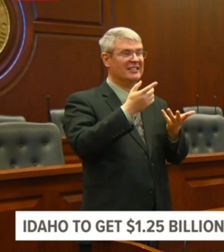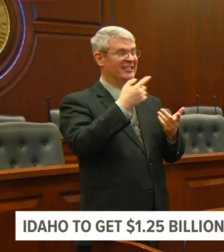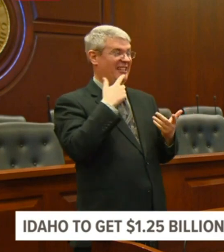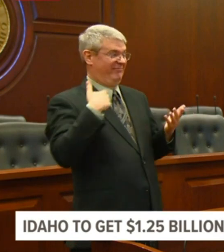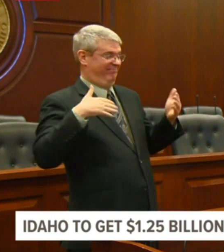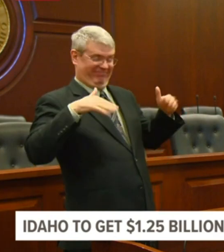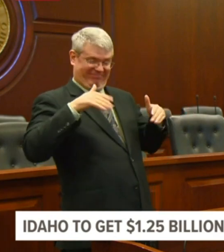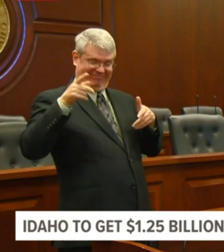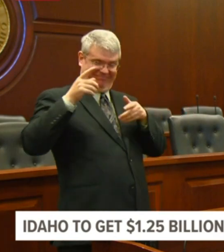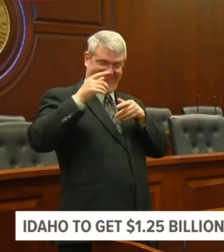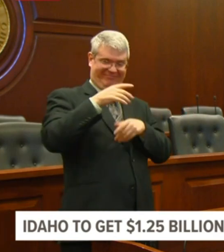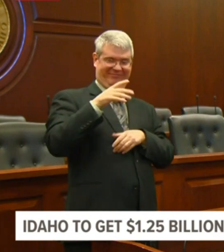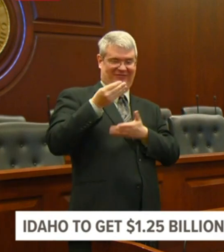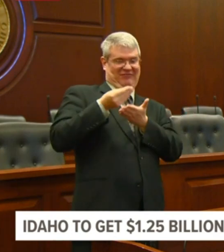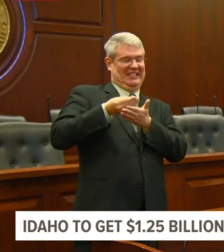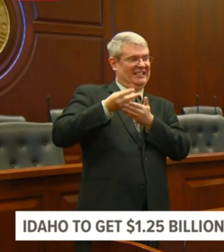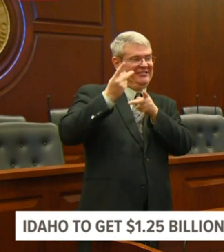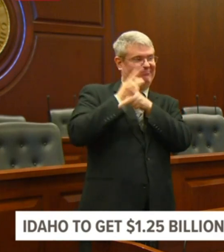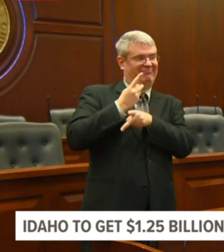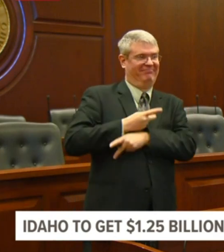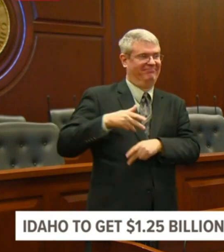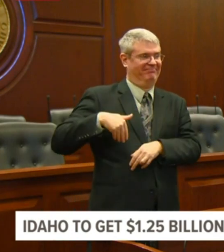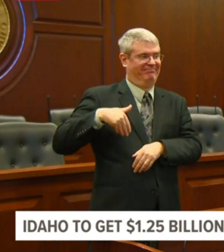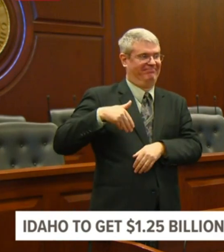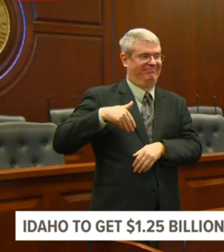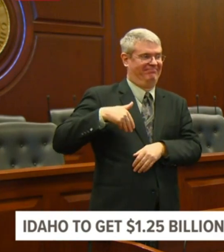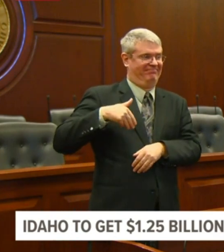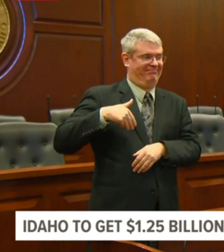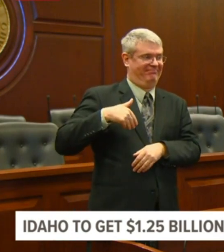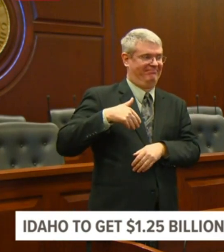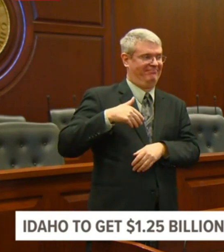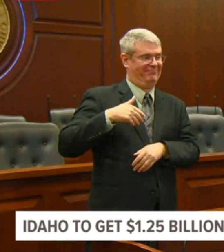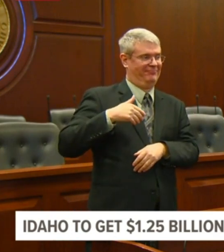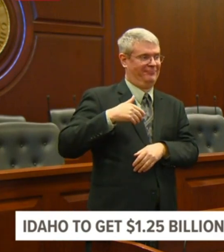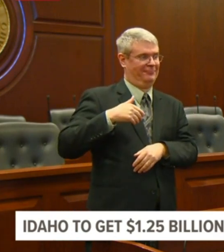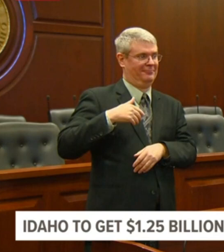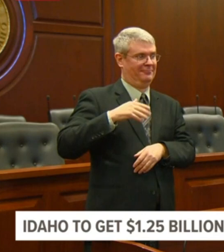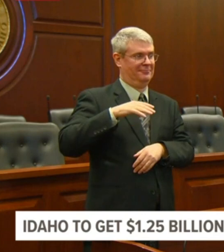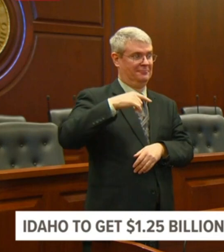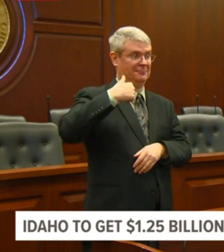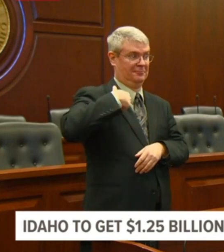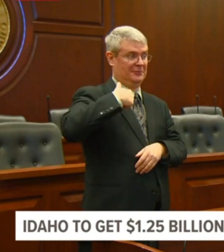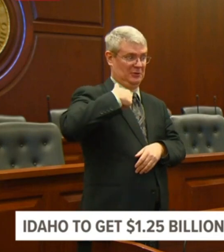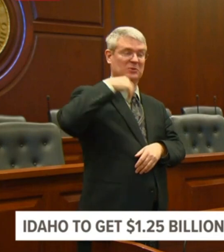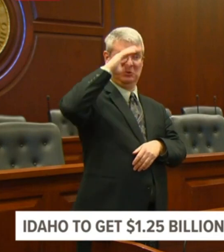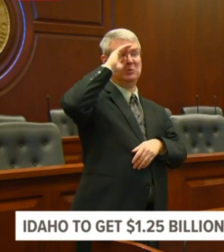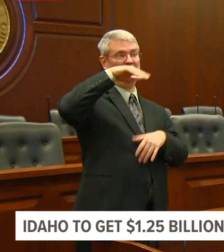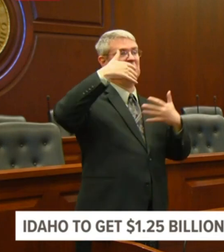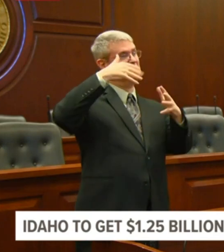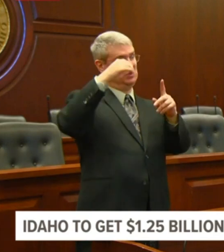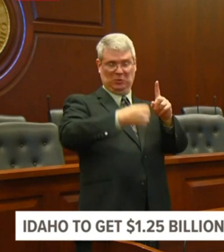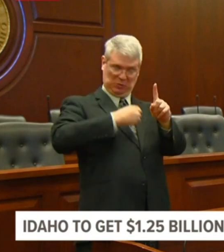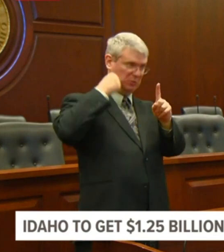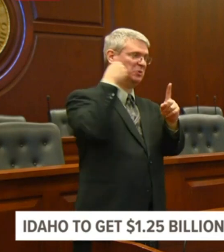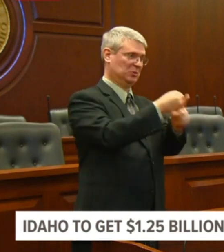number is going to be necessary, but, you know, the way the markets are going,